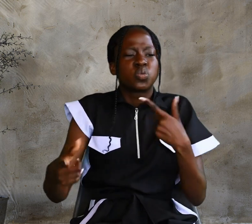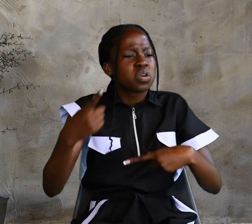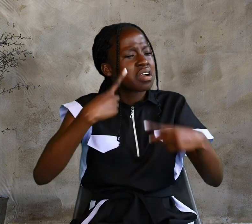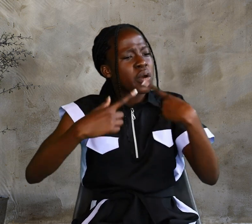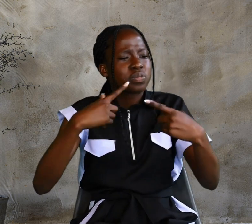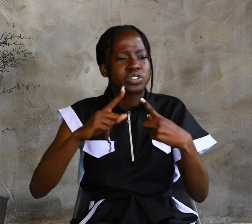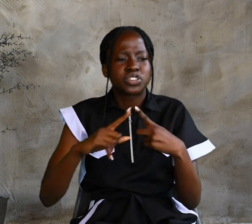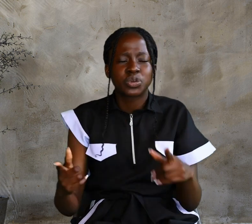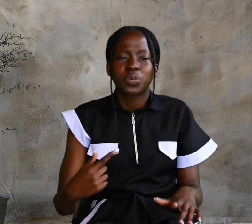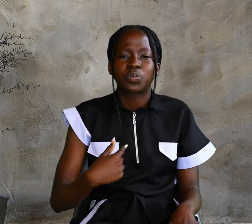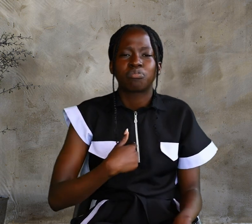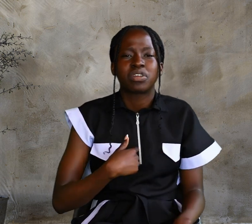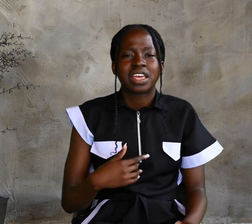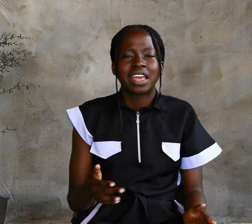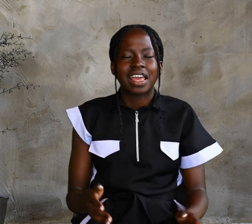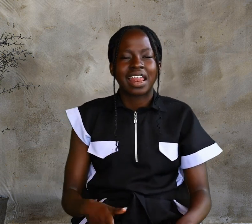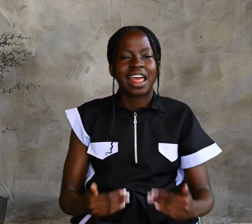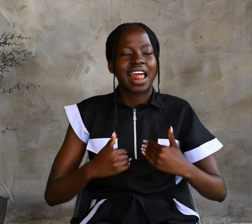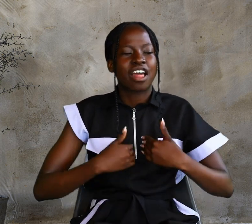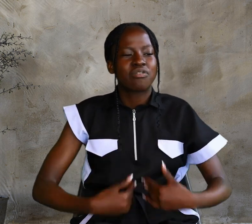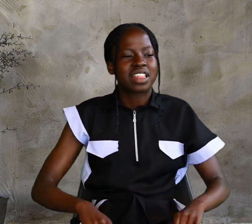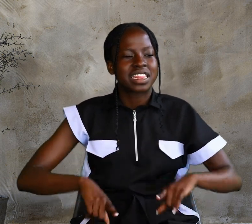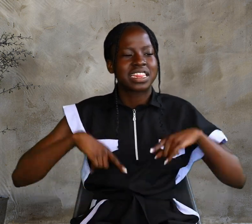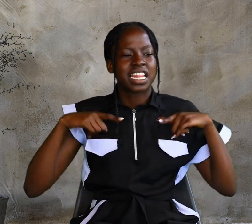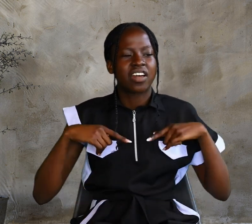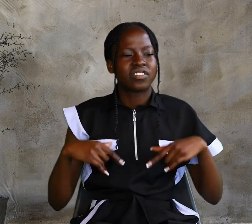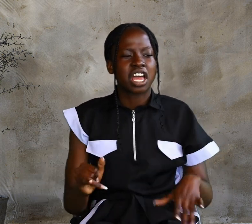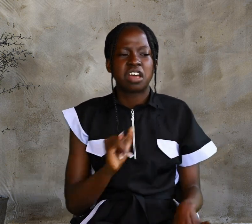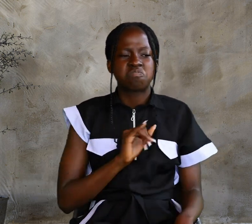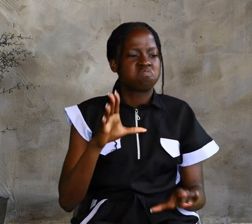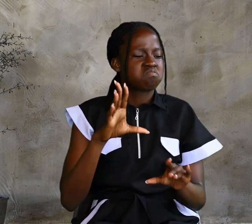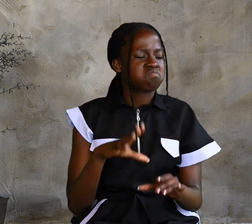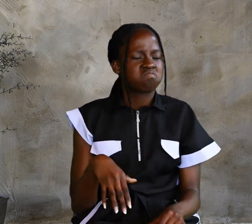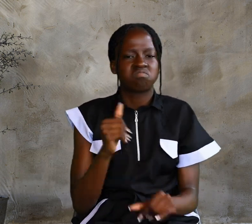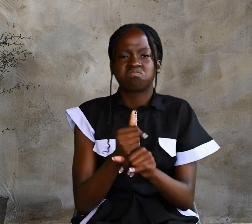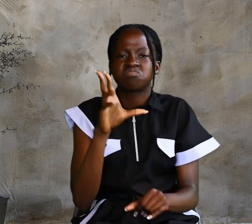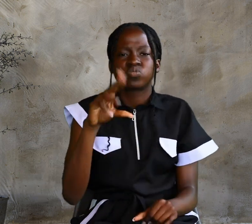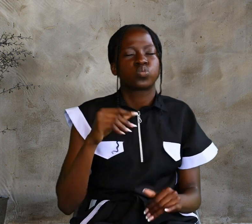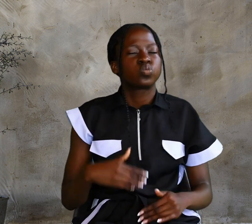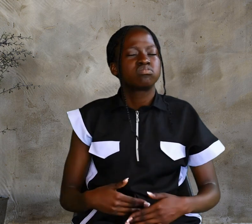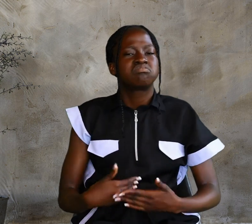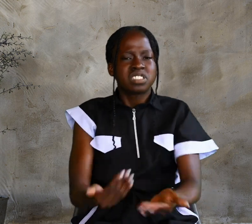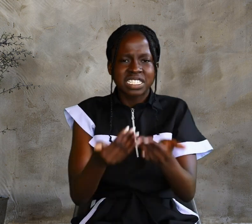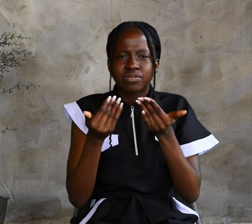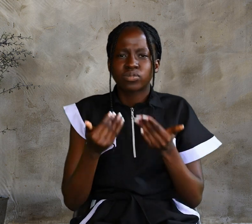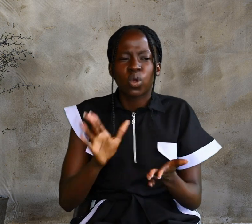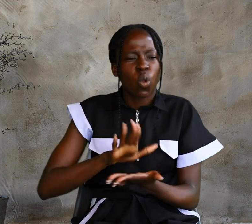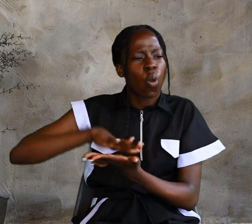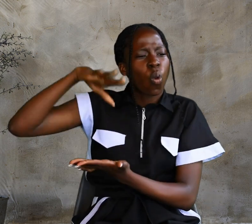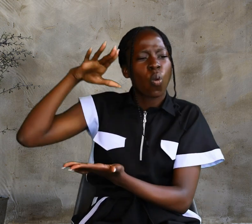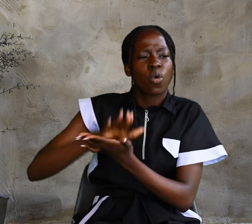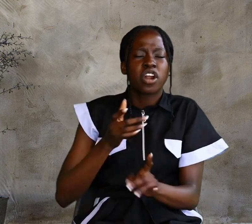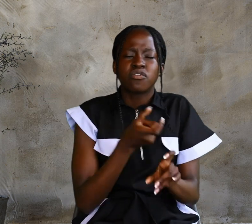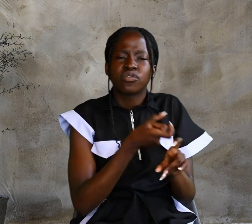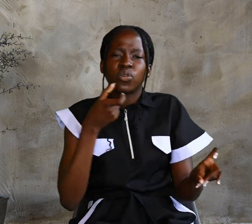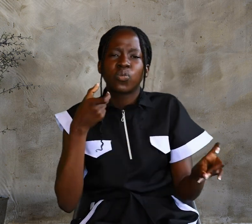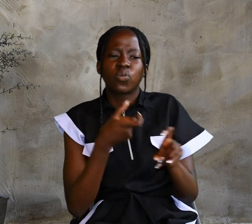and have life. I do not accept glory from human beings, but I know you.